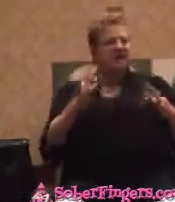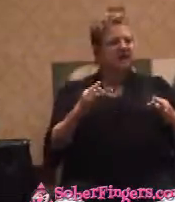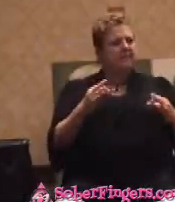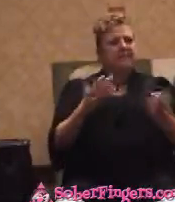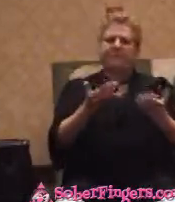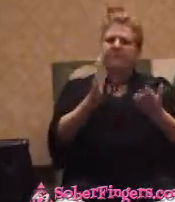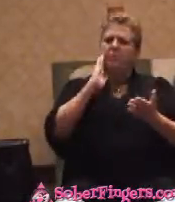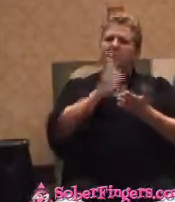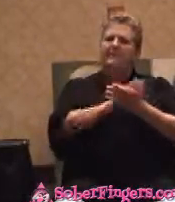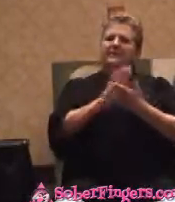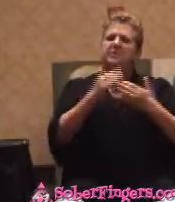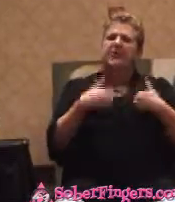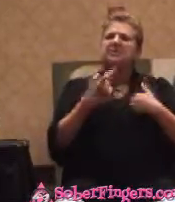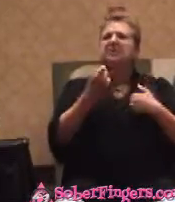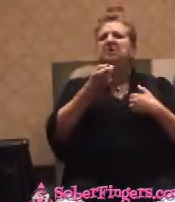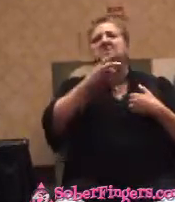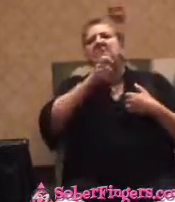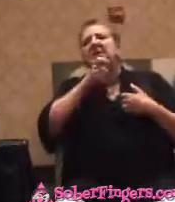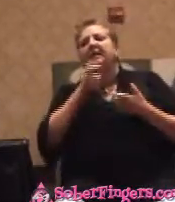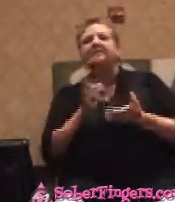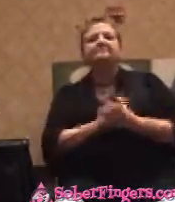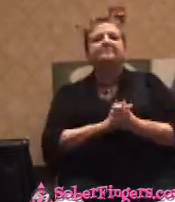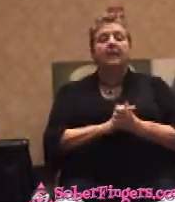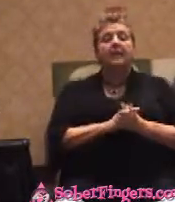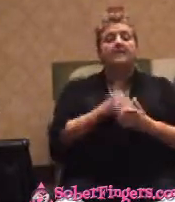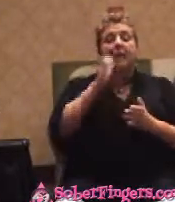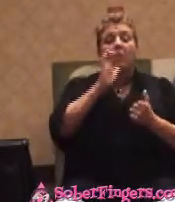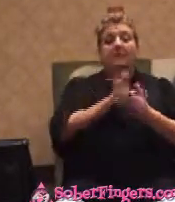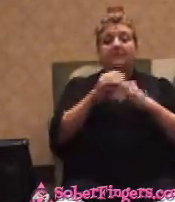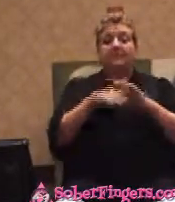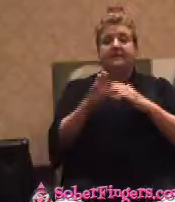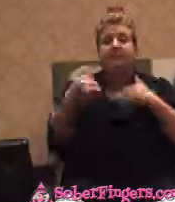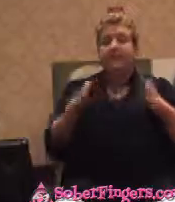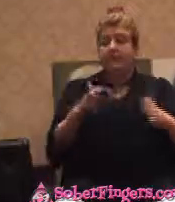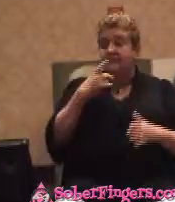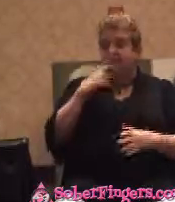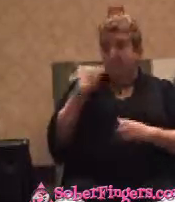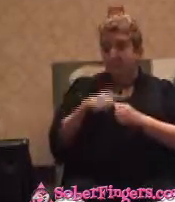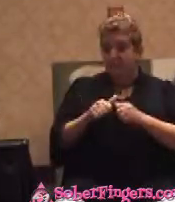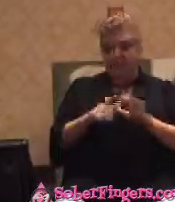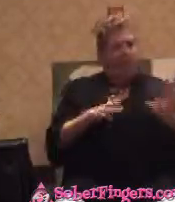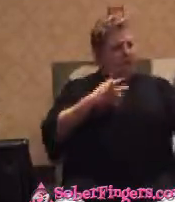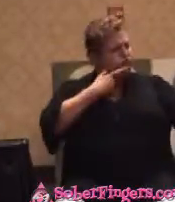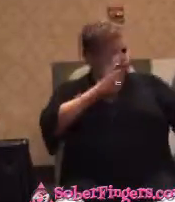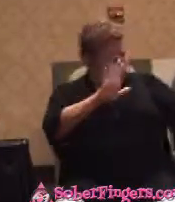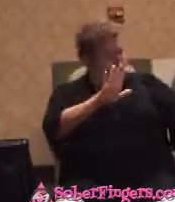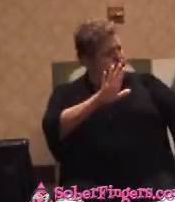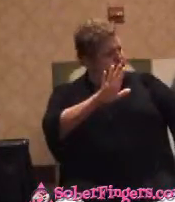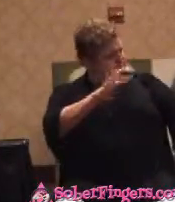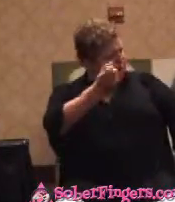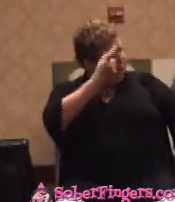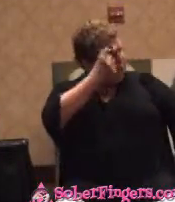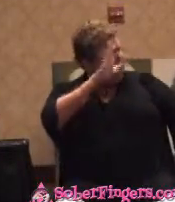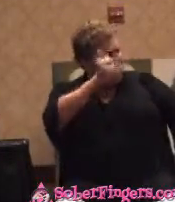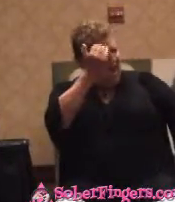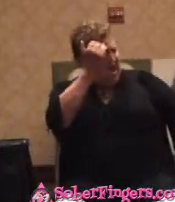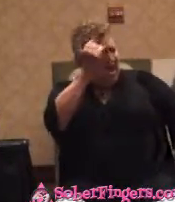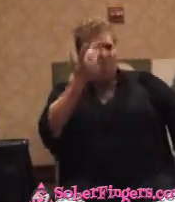fixed myself a drink and my wife walks through the room and she says, Remember, and I said, I got it. I got it. I know we're going out